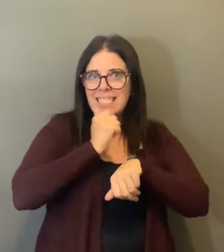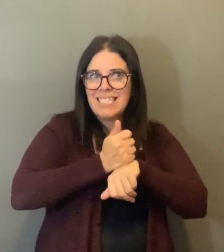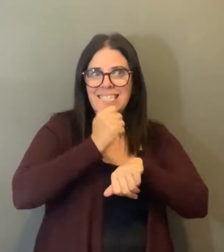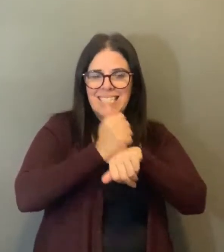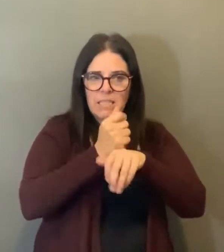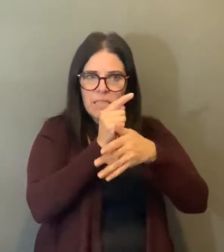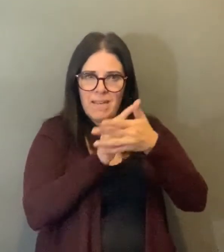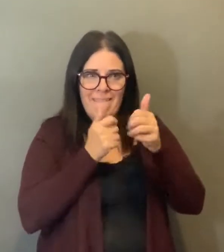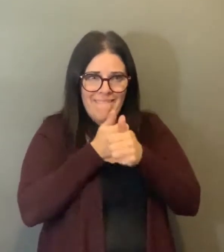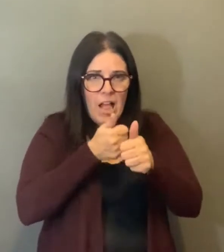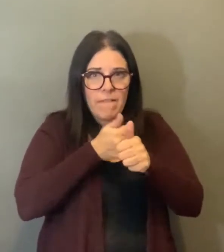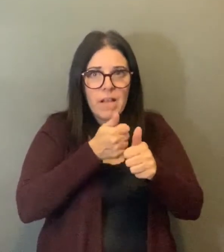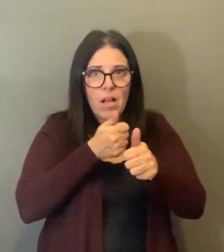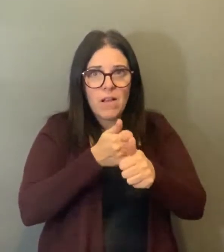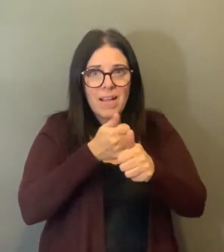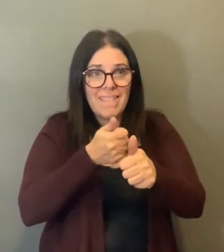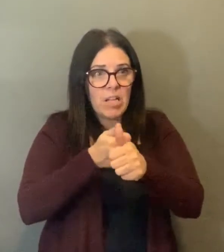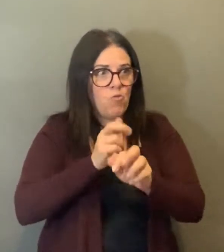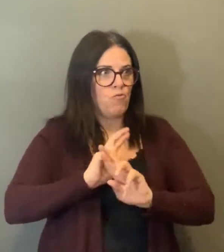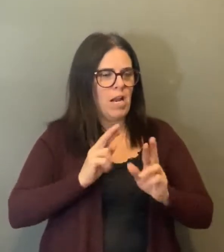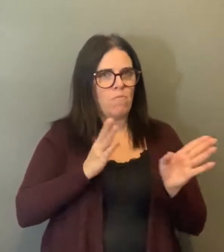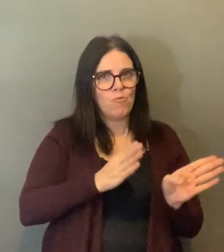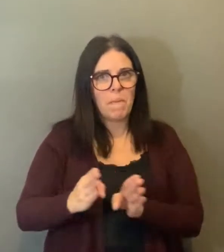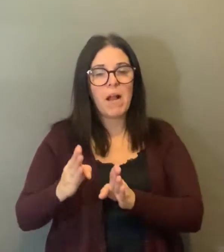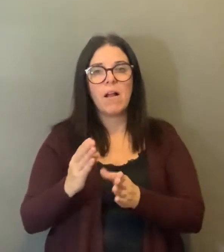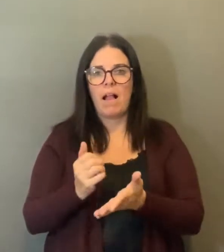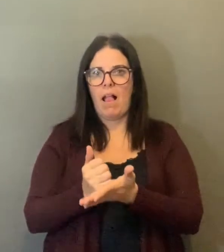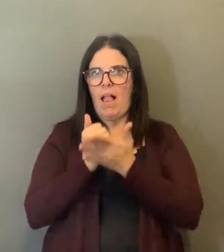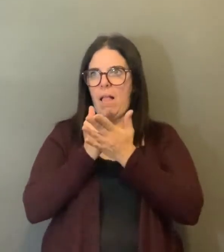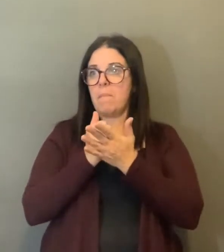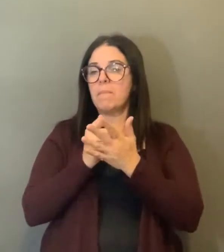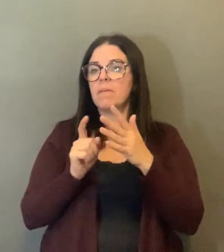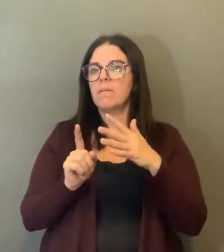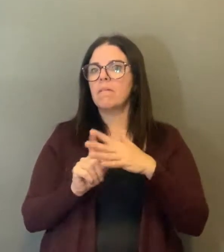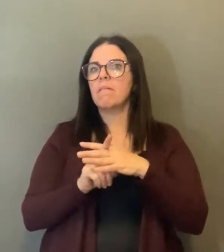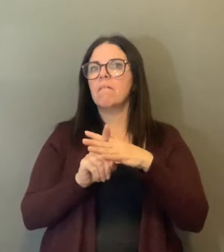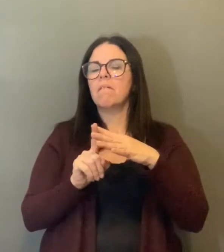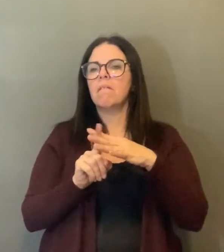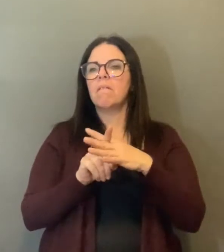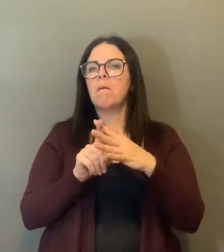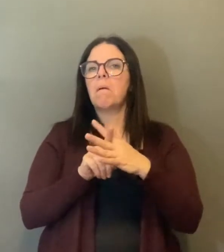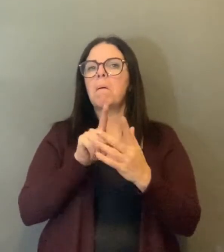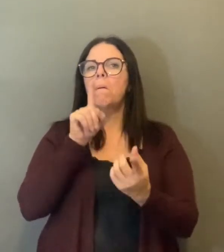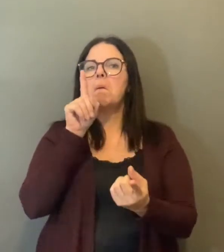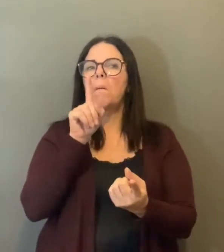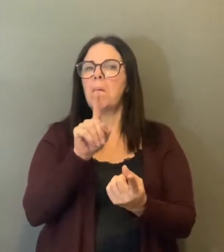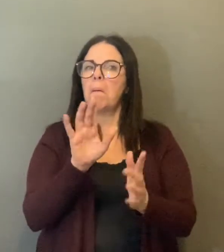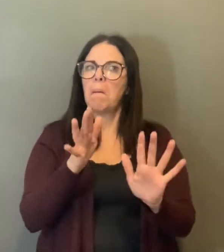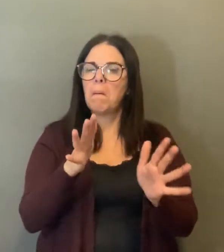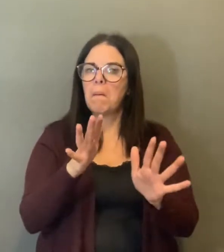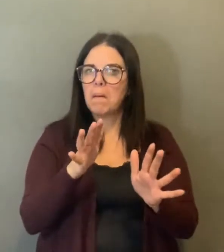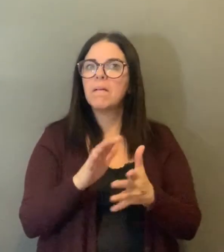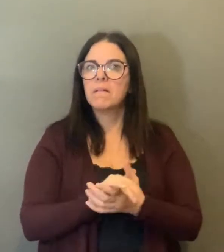in long-term care homes and the retirement homes where our most vulnerable residents are. With the help of our community